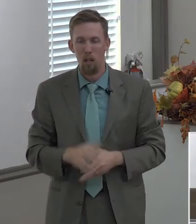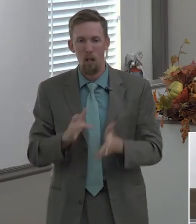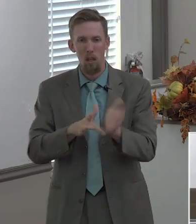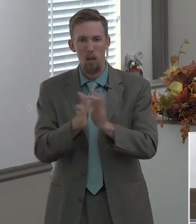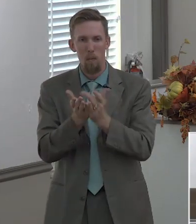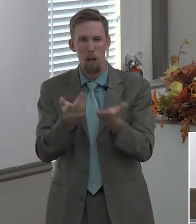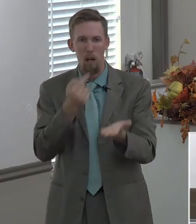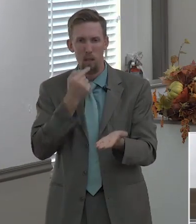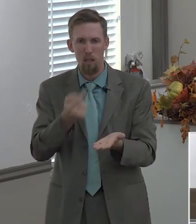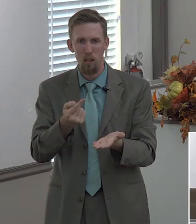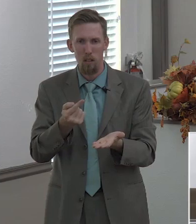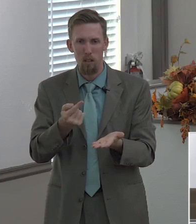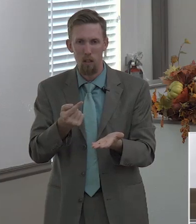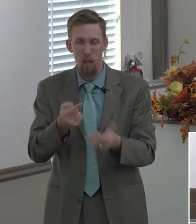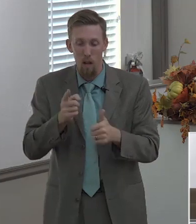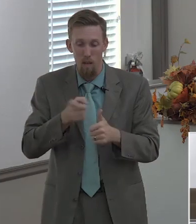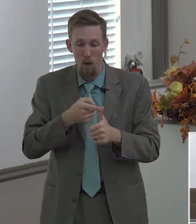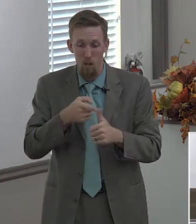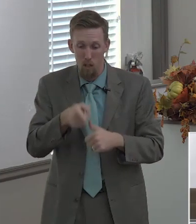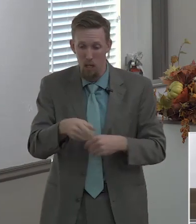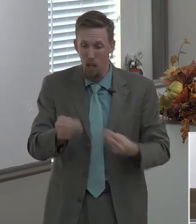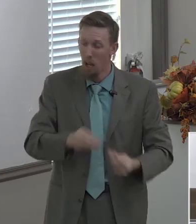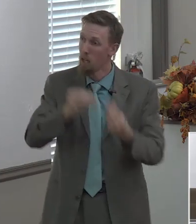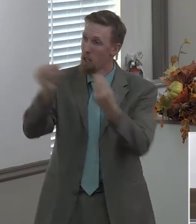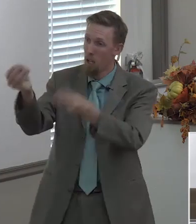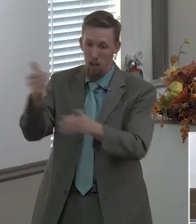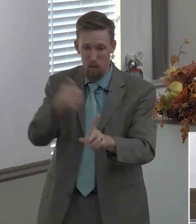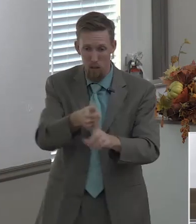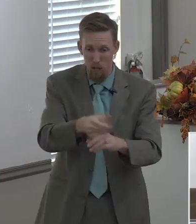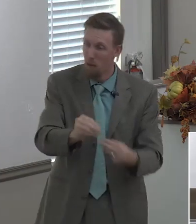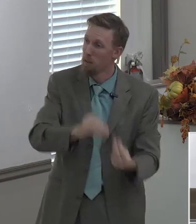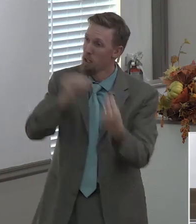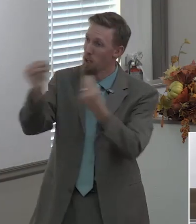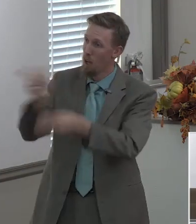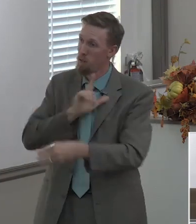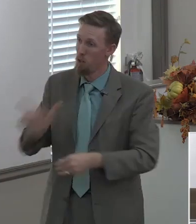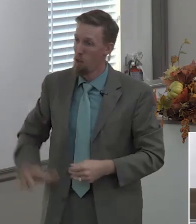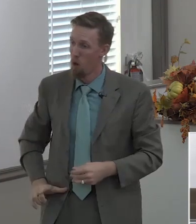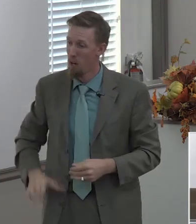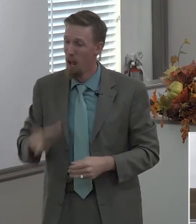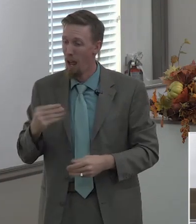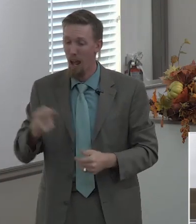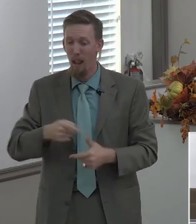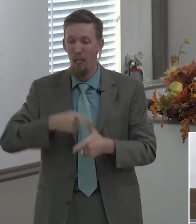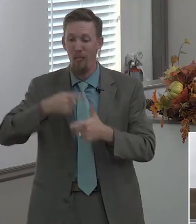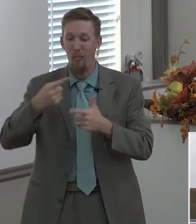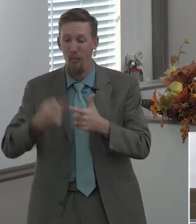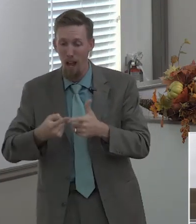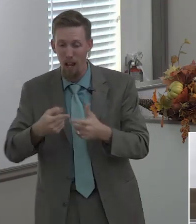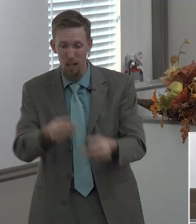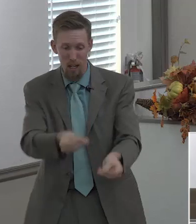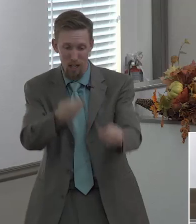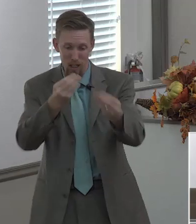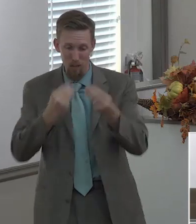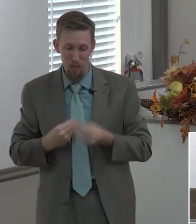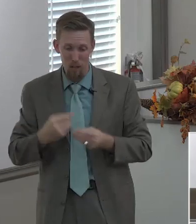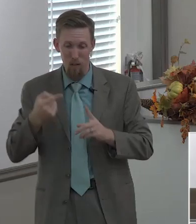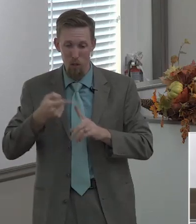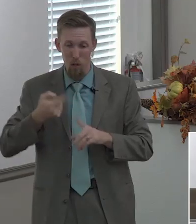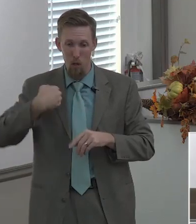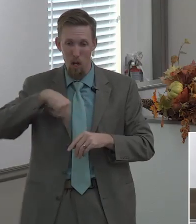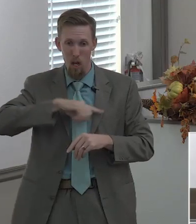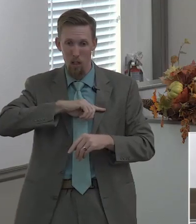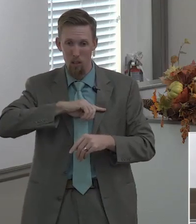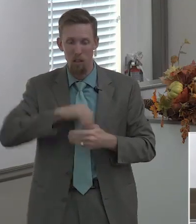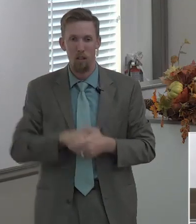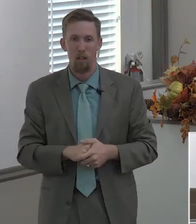the bible says to us tonight that at first they gave themselves to the lord and then they gave themselves to